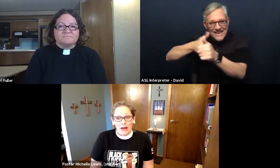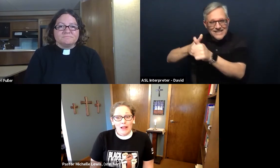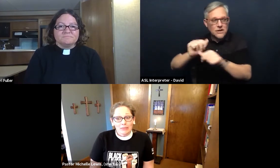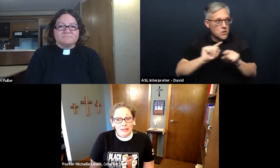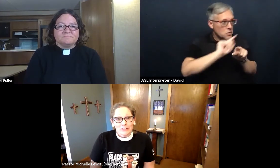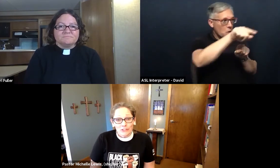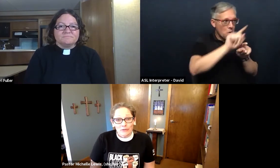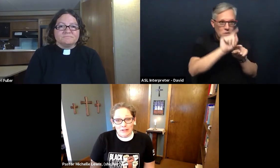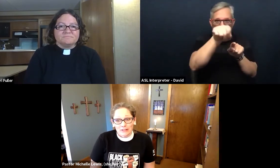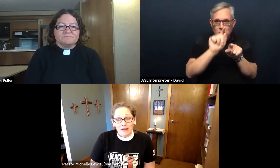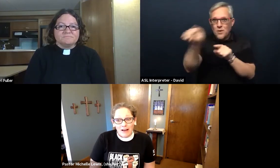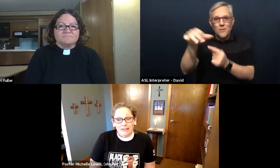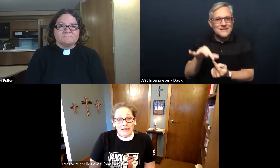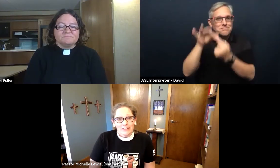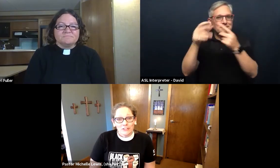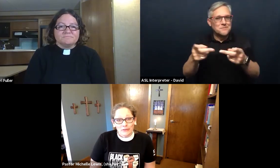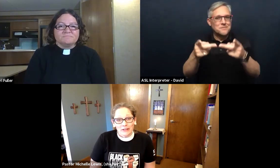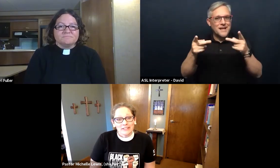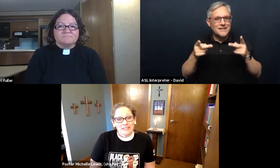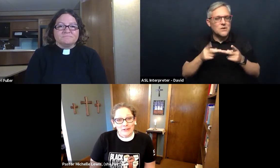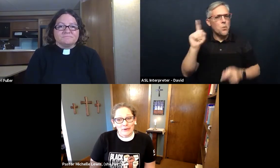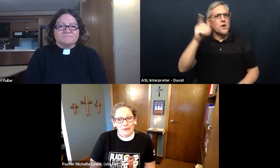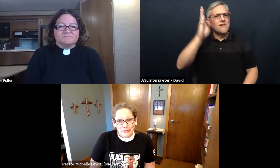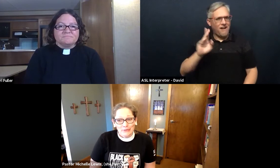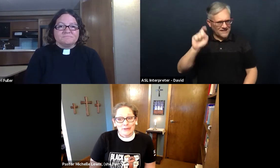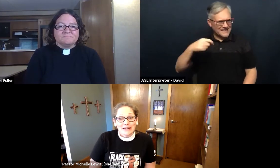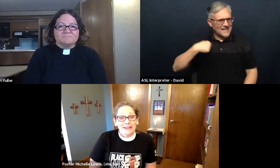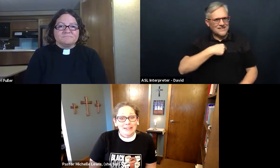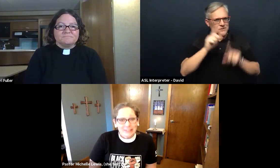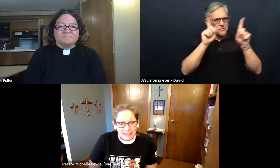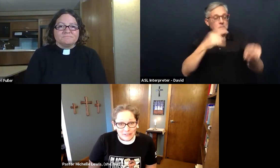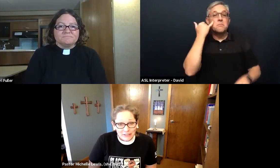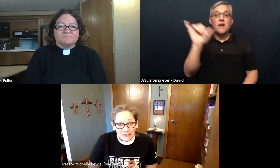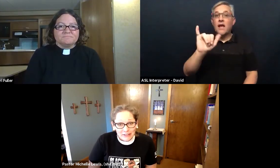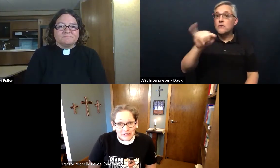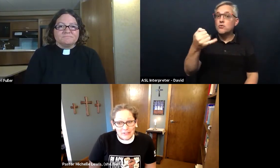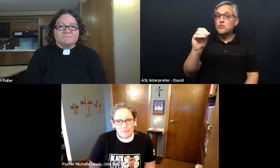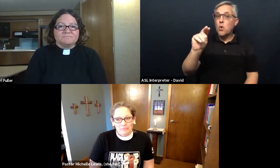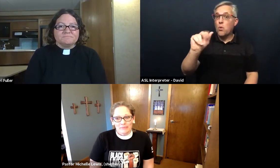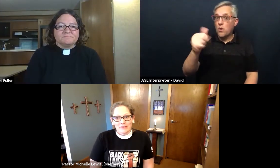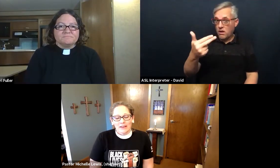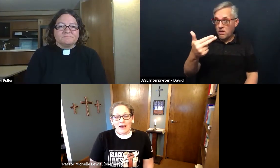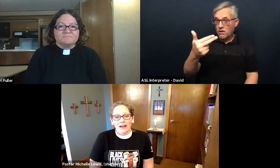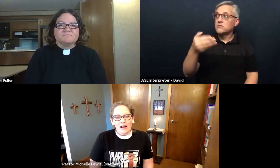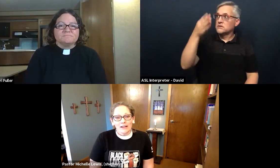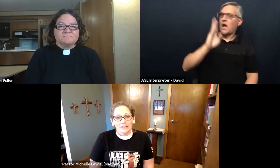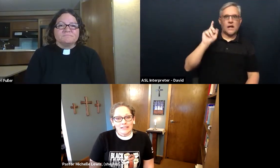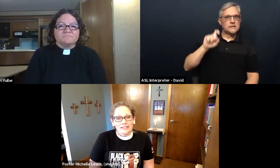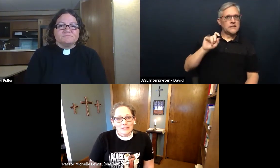like Jonah God needed Jonah to go to Nineveh and God needs